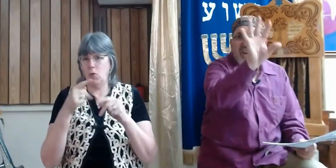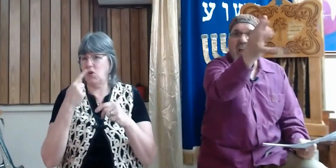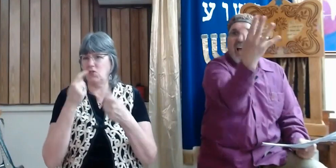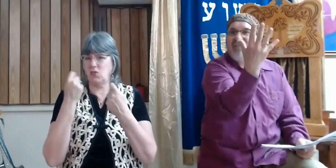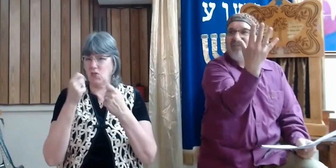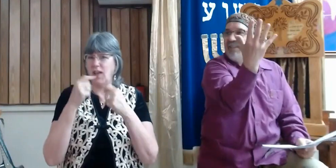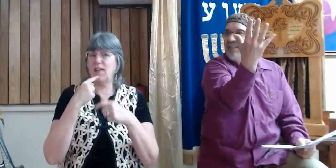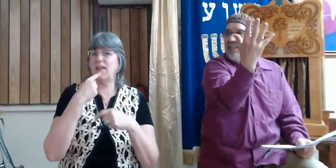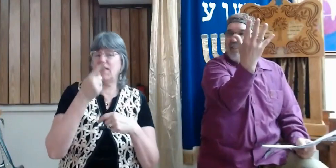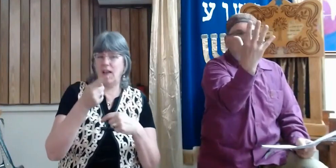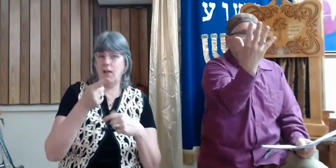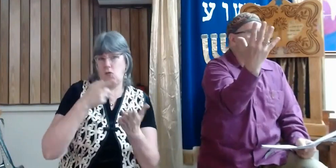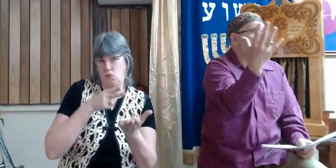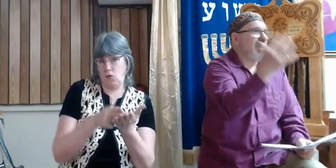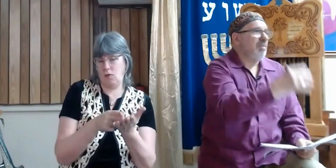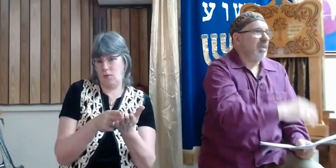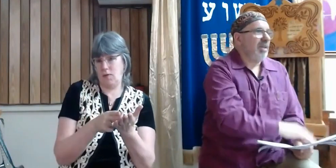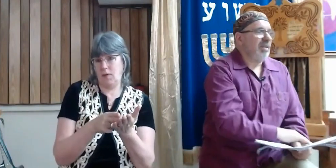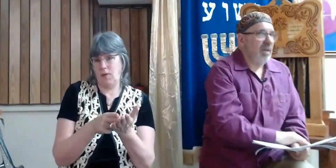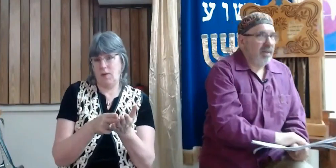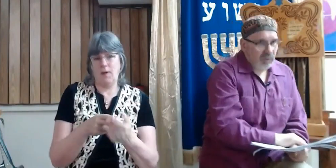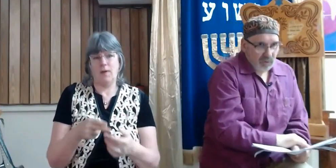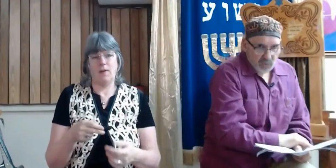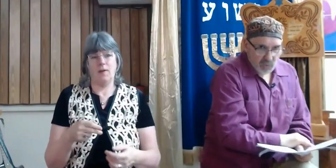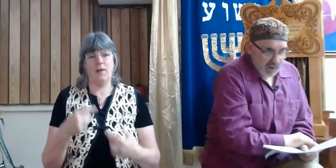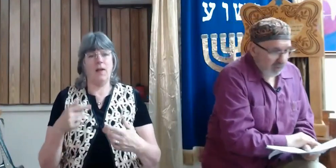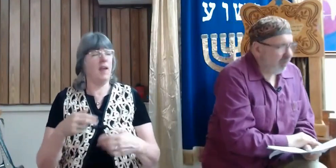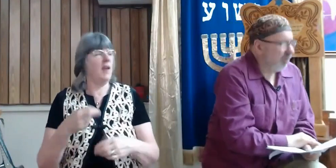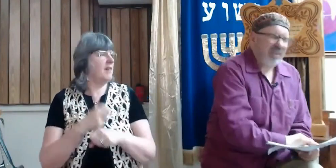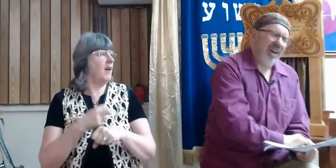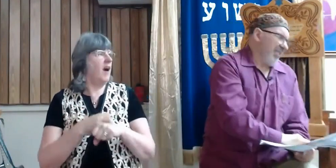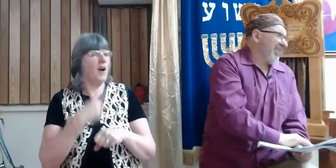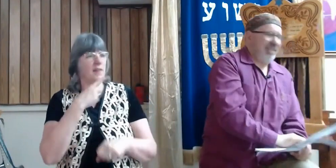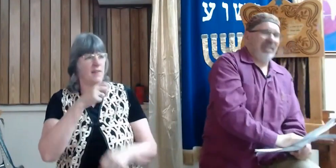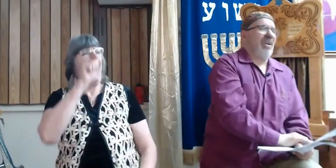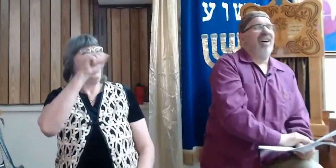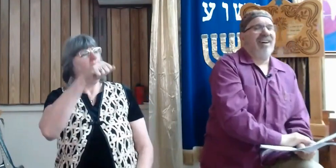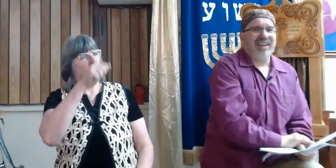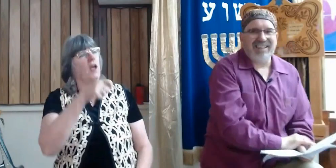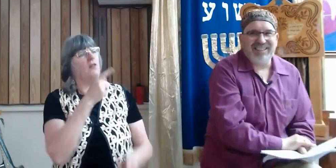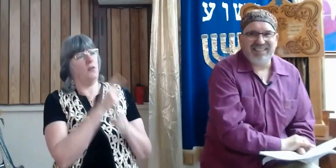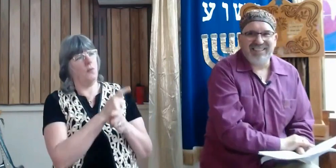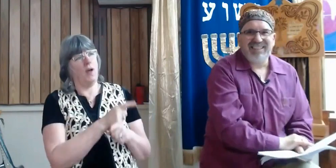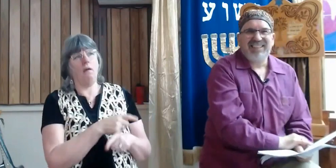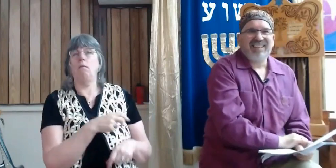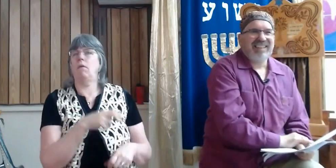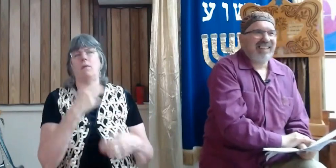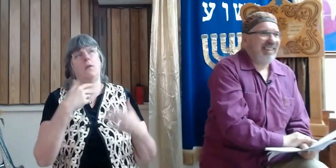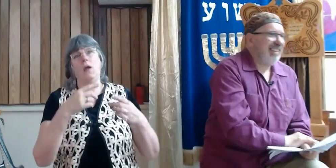When they're alive, we have a hard time saying, yes, you're right. Oh, God, it's so hard!